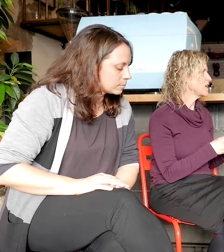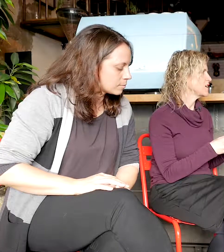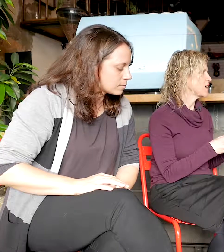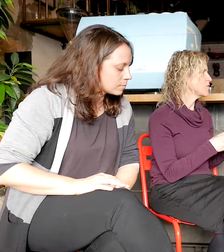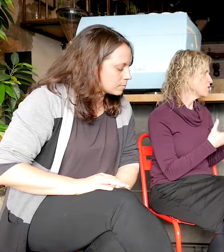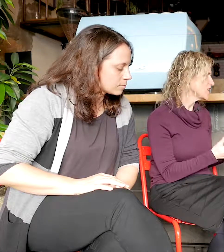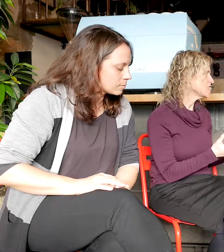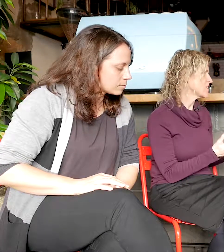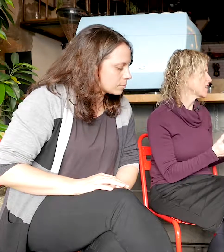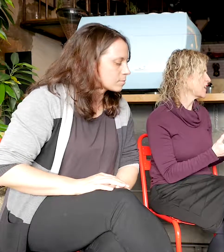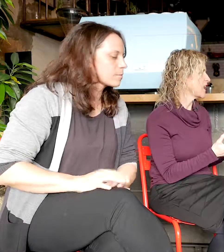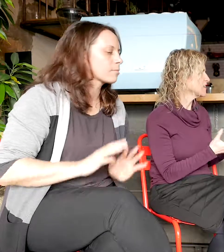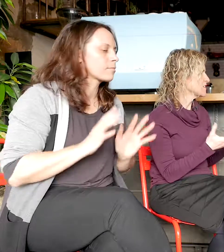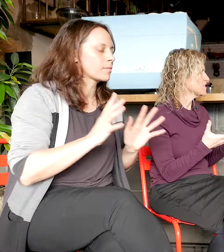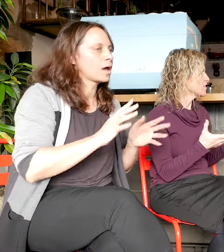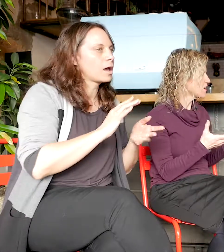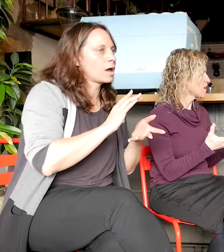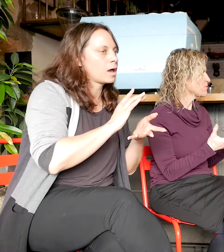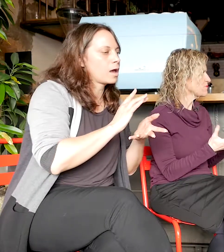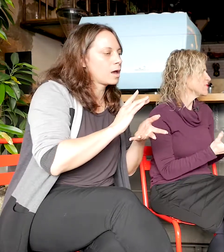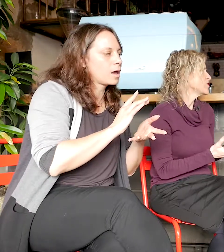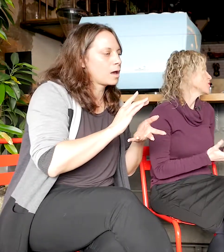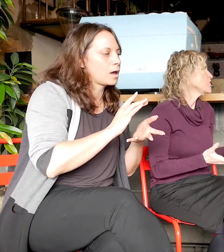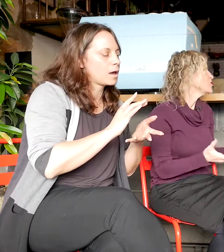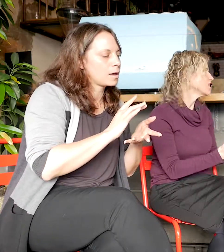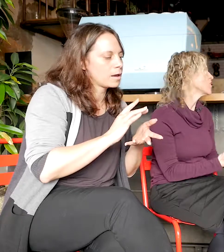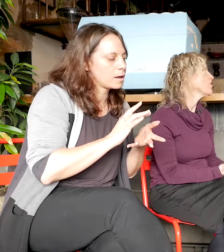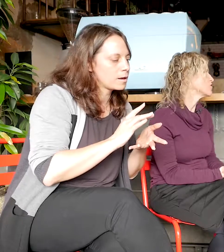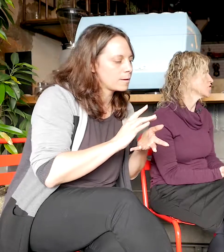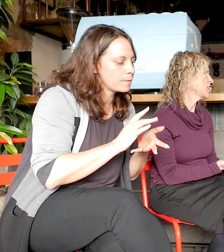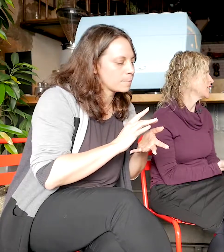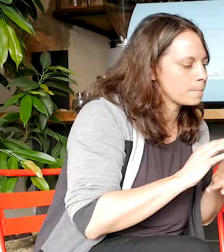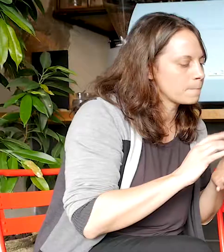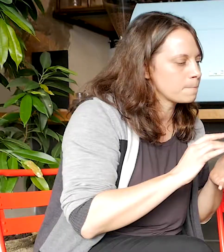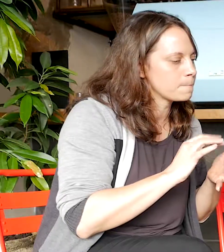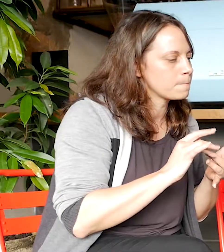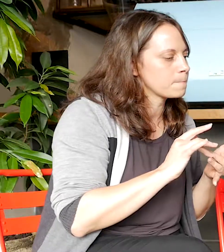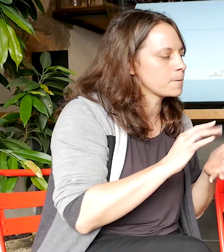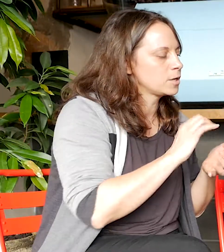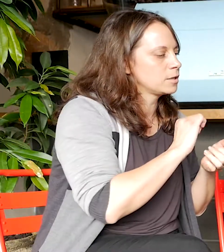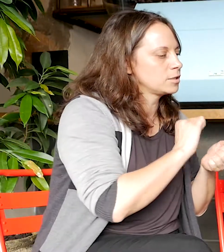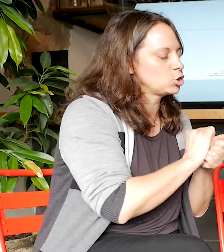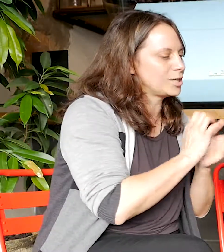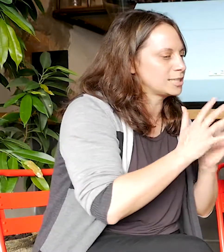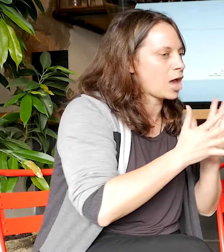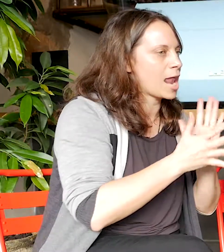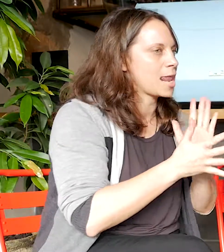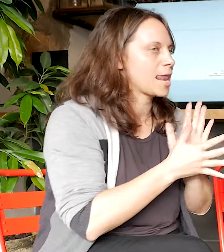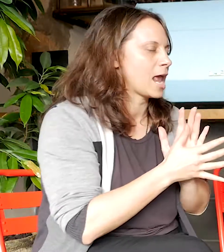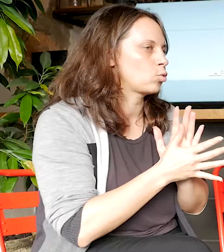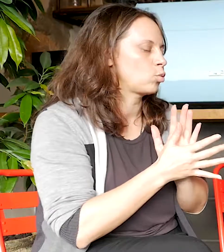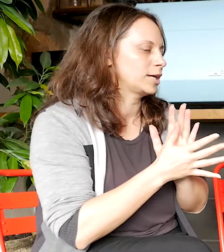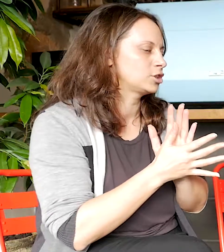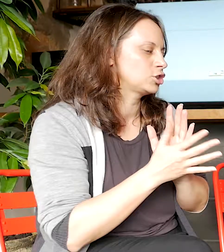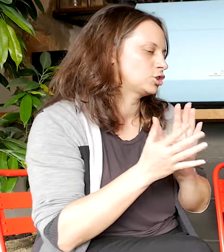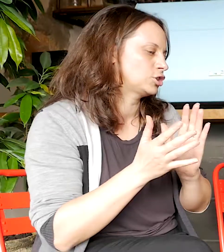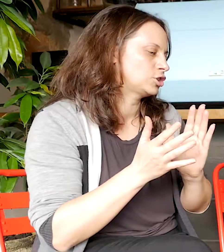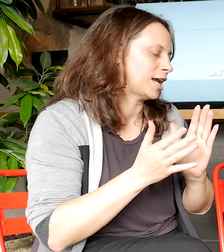New Zealand sign and sort of New Zealand culturally? So obviously, you know, in English there's a big difference between